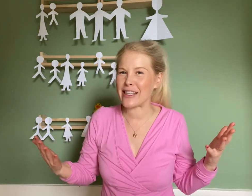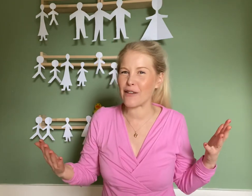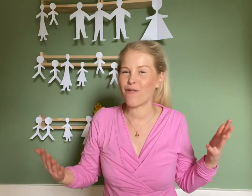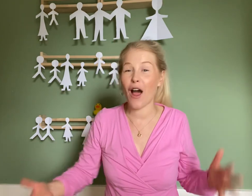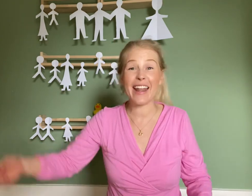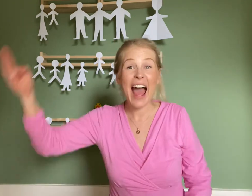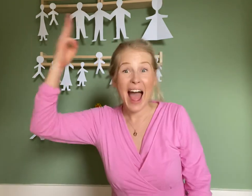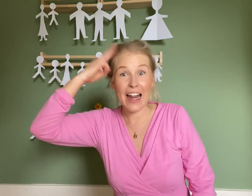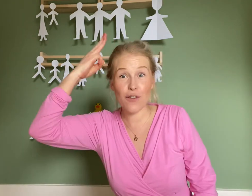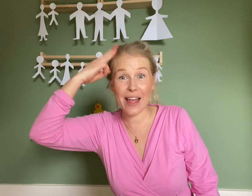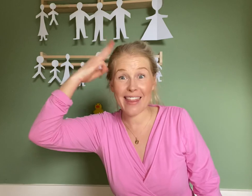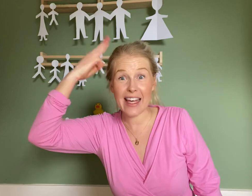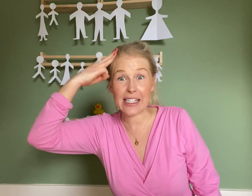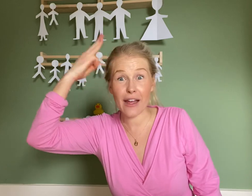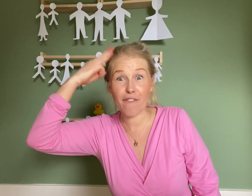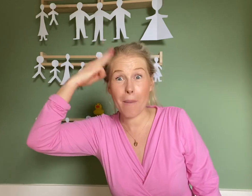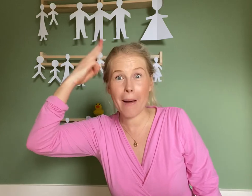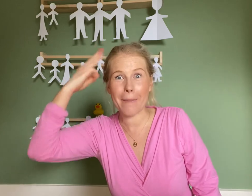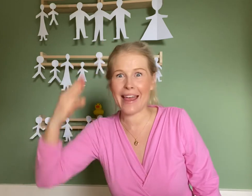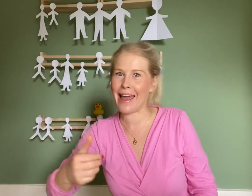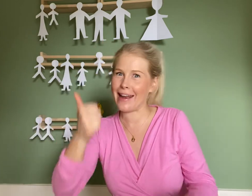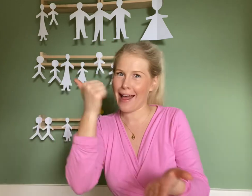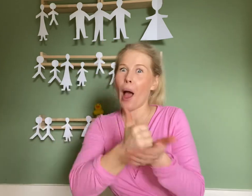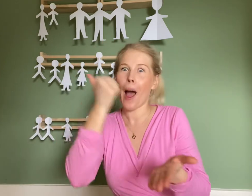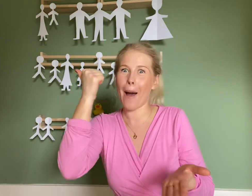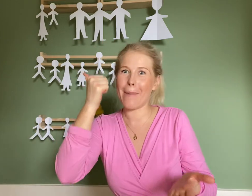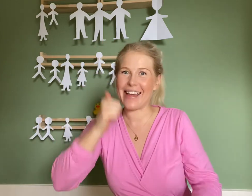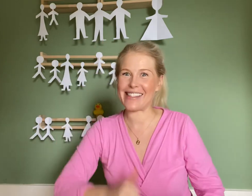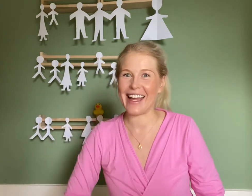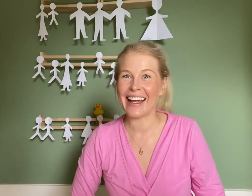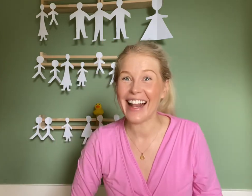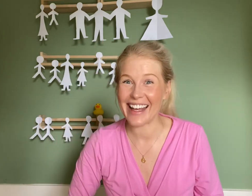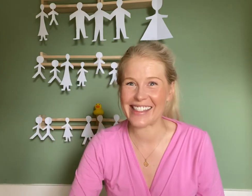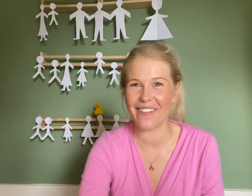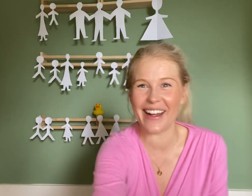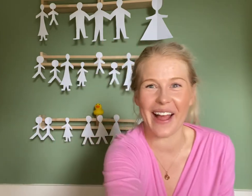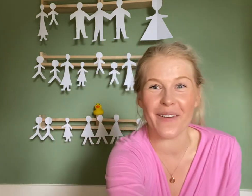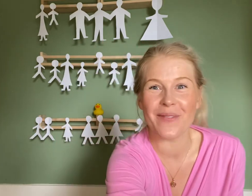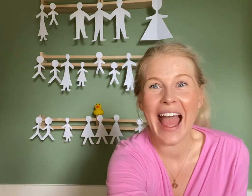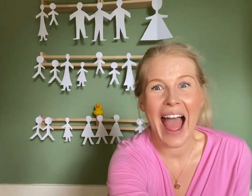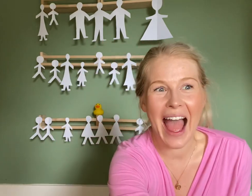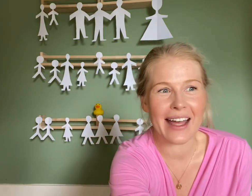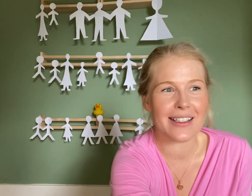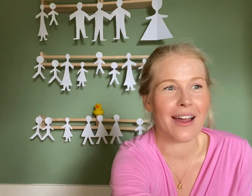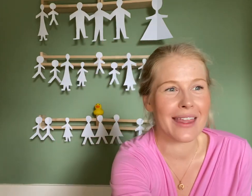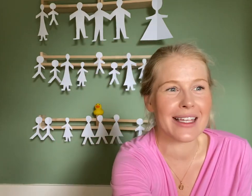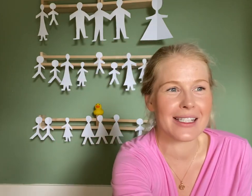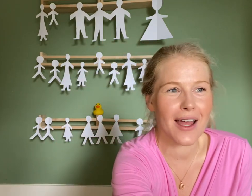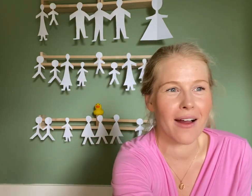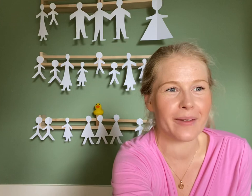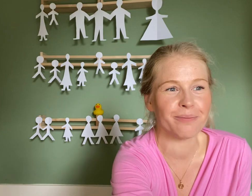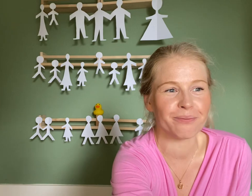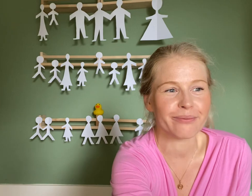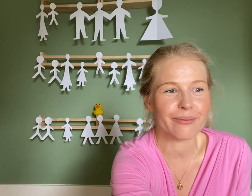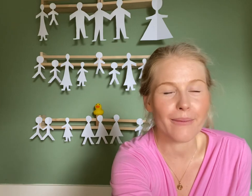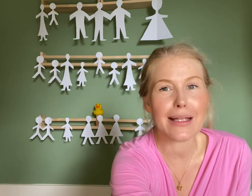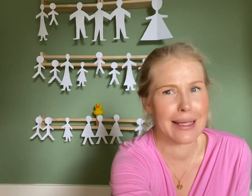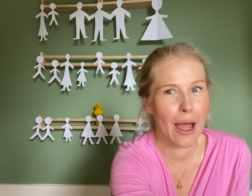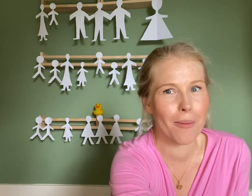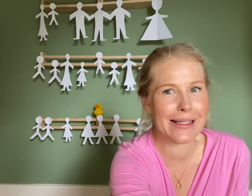some fun. And if you get that sign for mummy in, amazing. Let's give it a go. And I think it's time to get on my